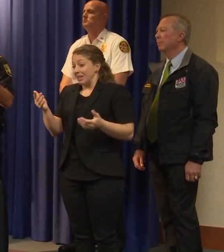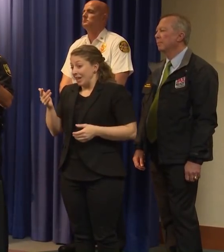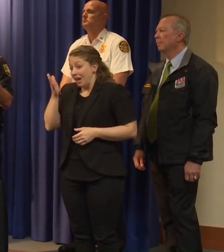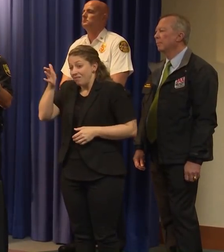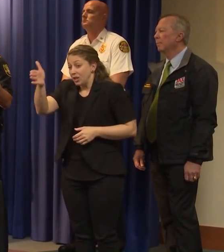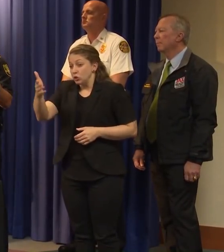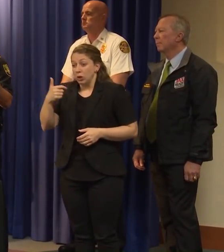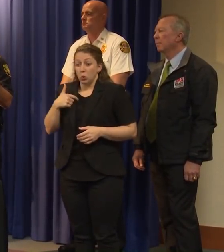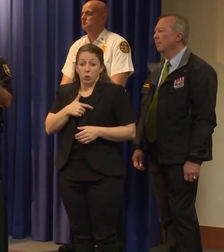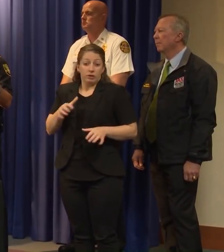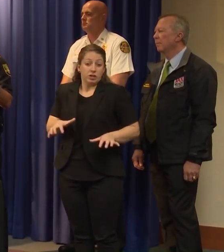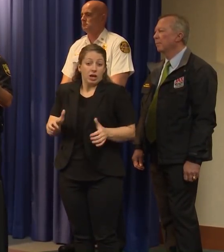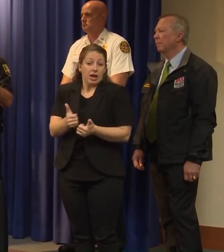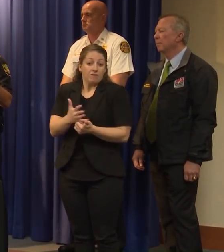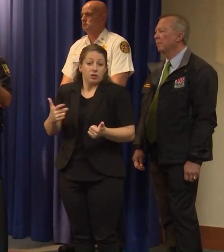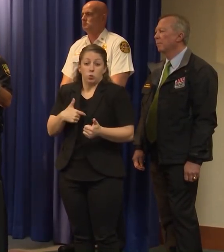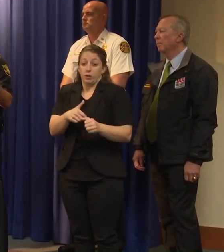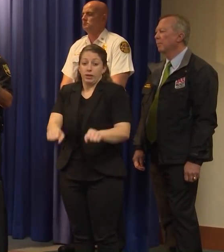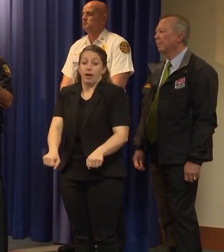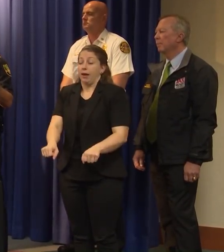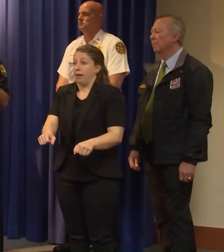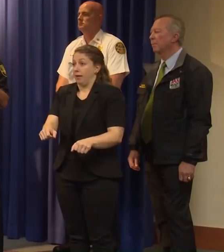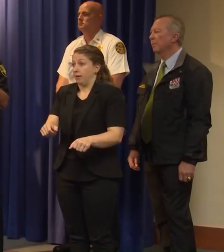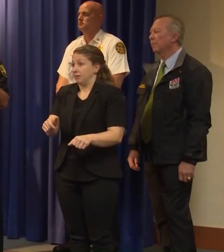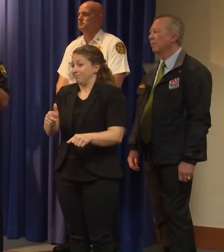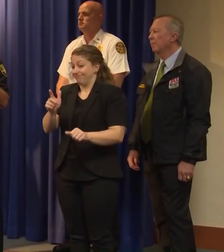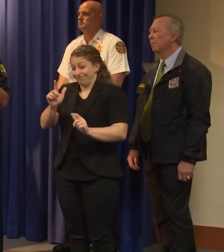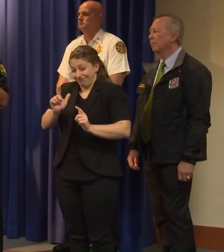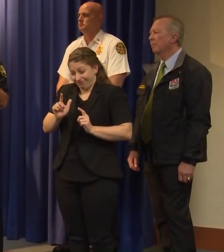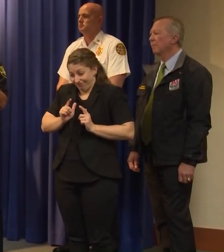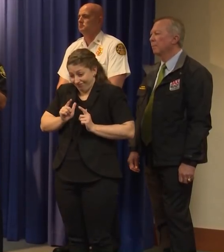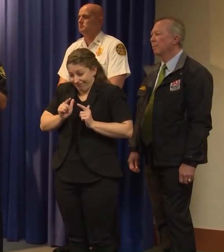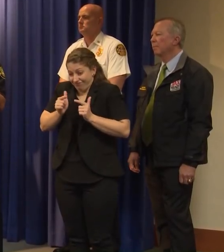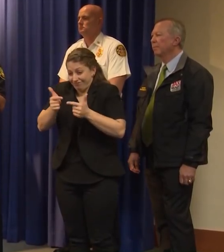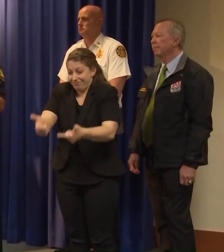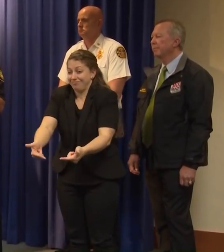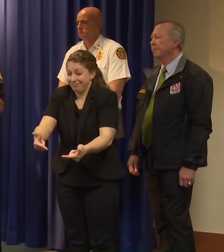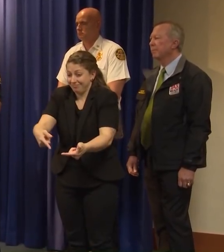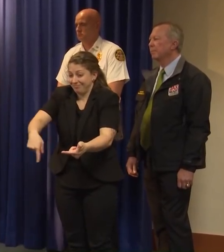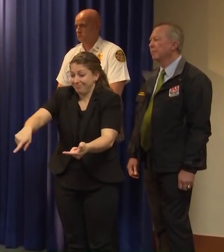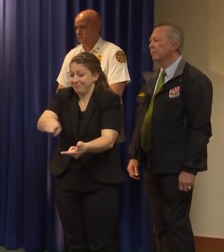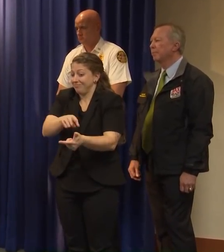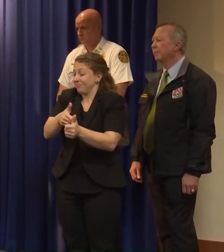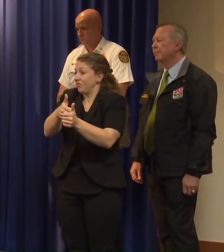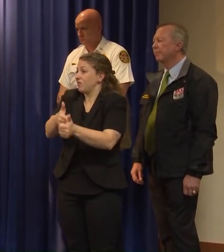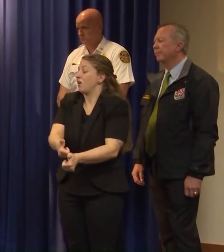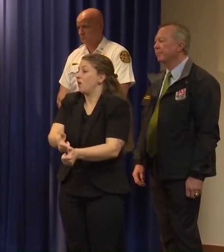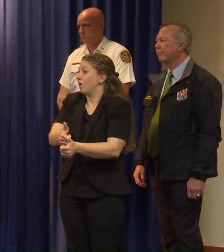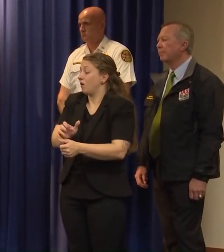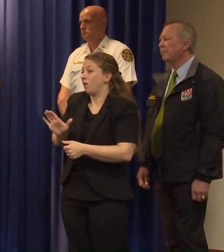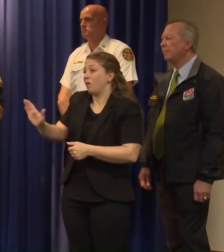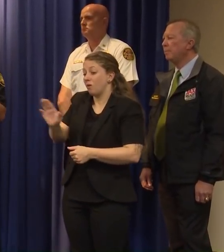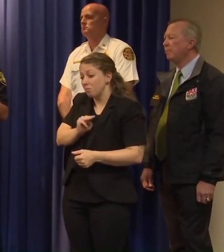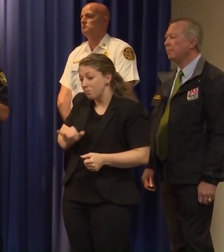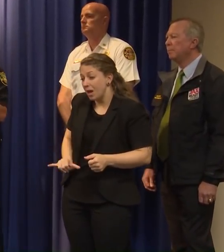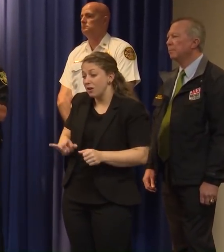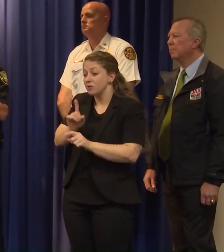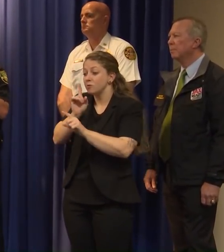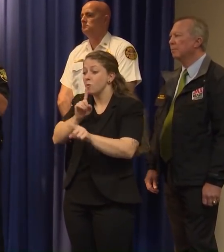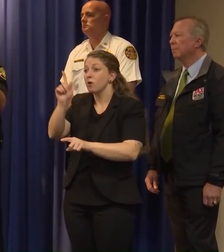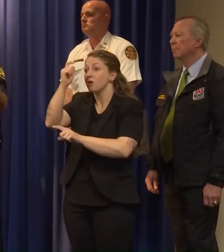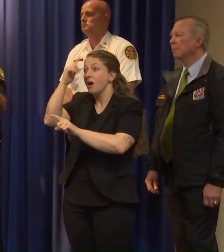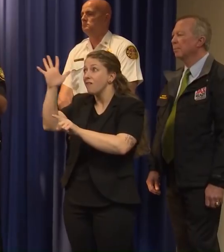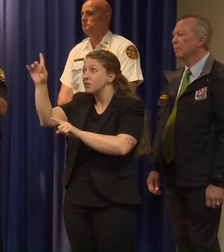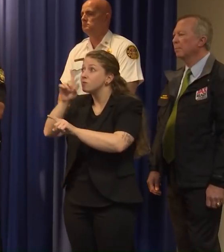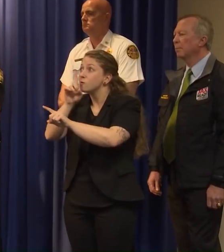up to the, at that point, the community to step up, um, and adhere to the mayor's executive order, the governor's executive